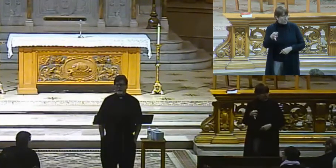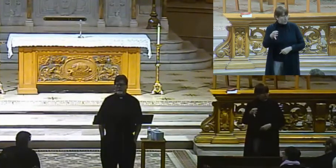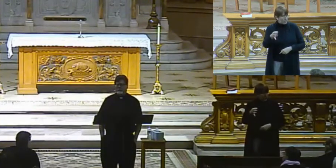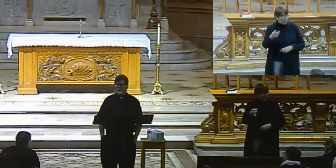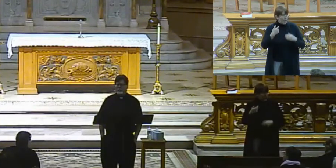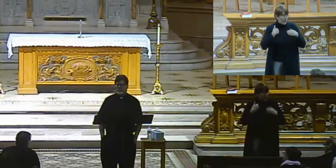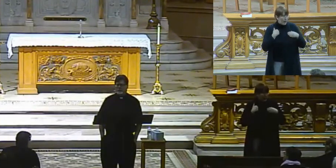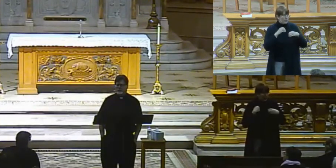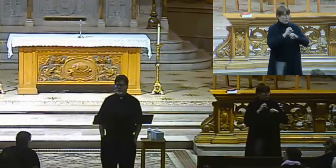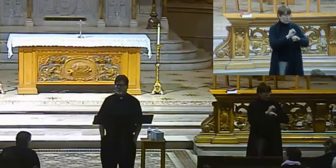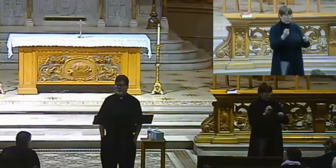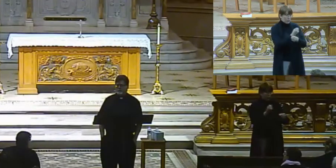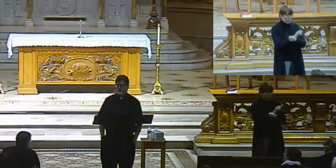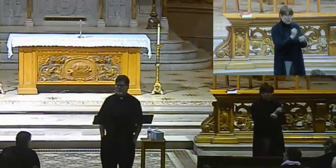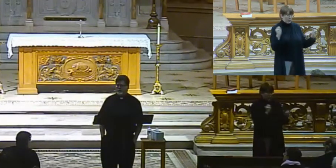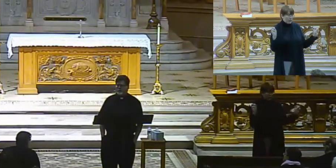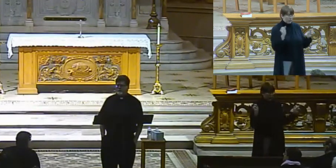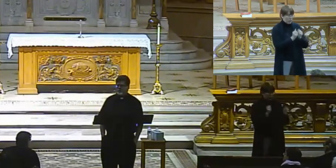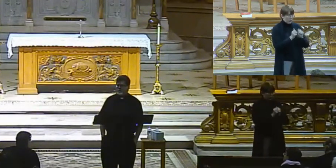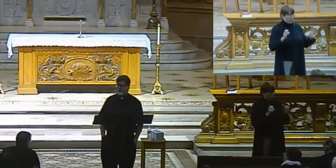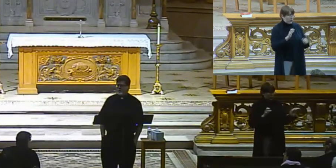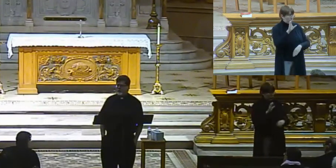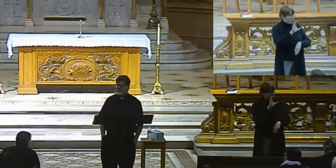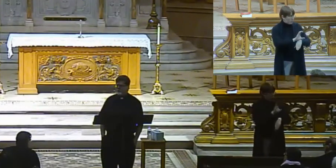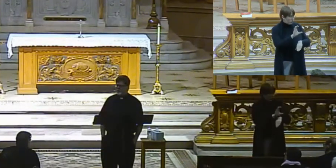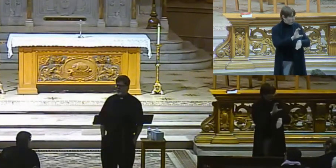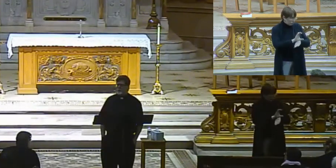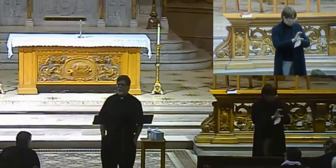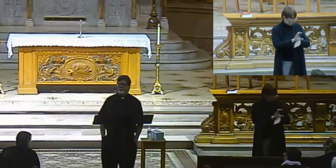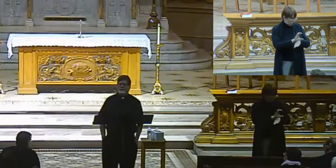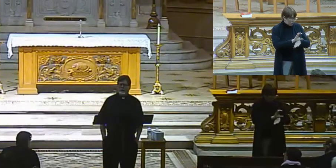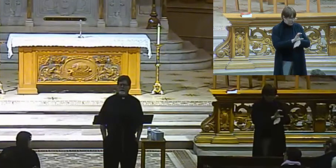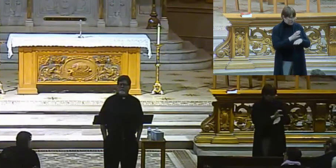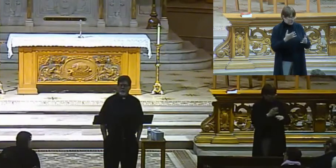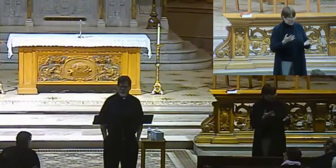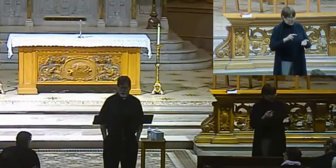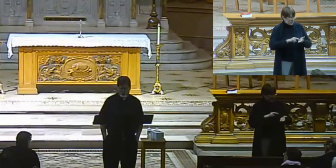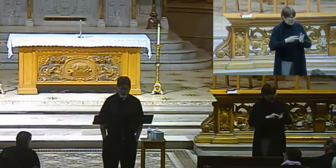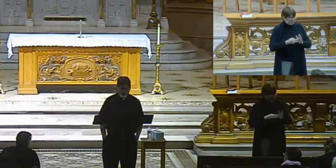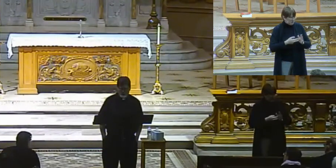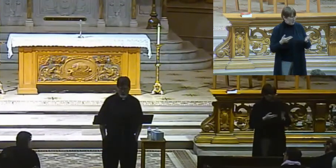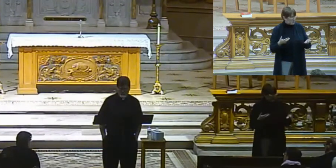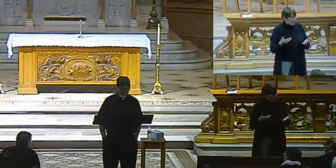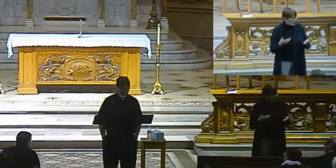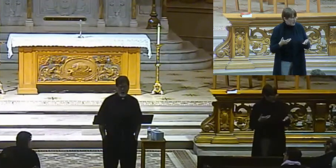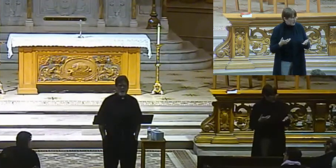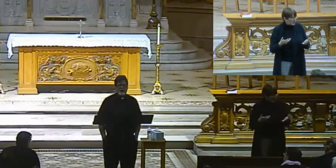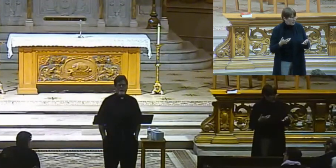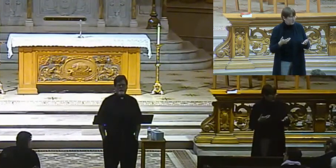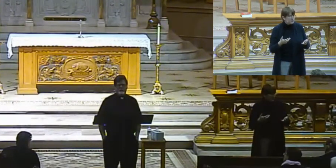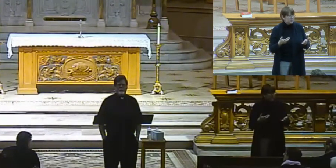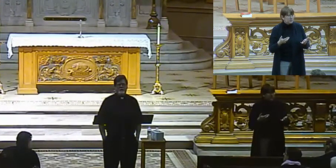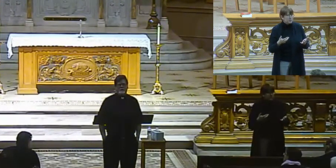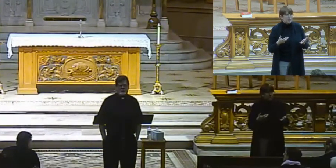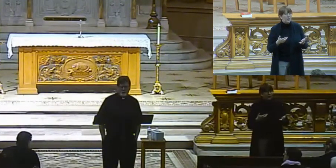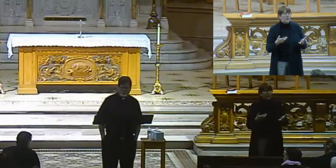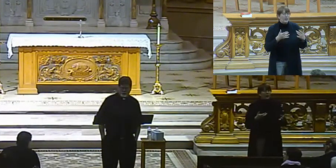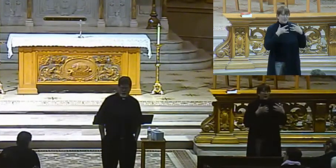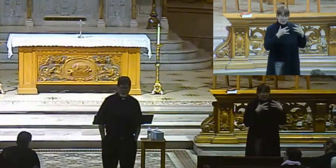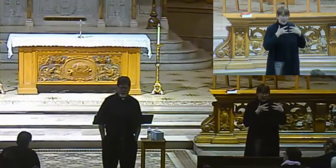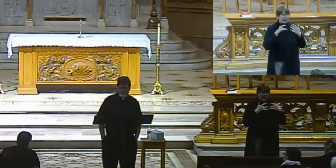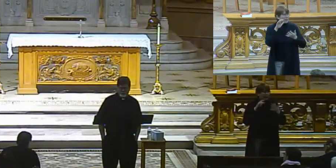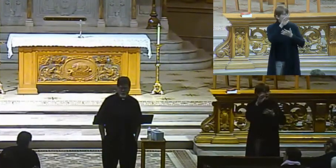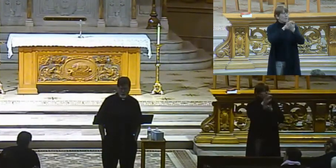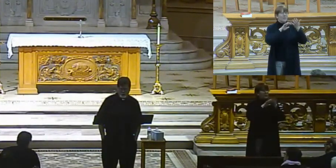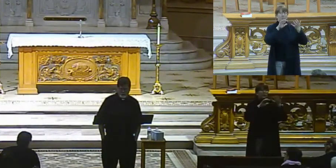outside of the church. No salvation outside of the church. Now, what does that mean? What does that mean? We often get confused